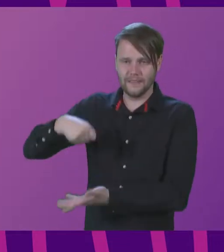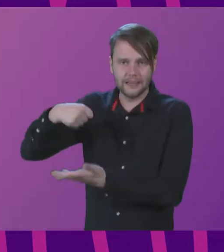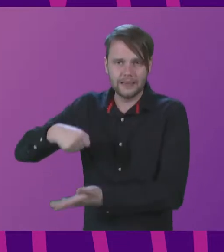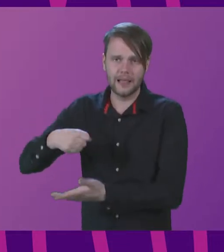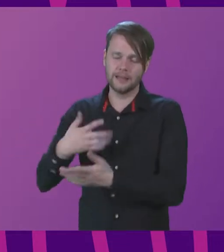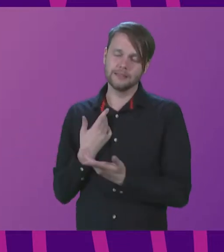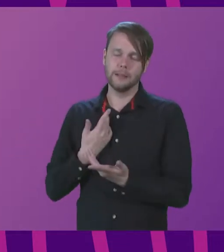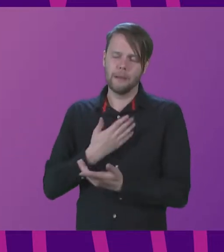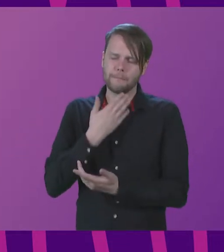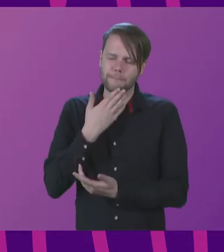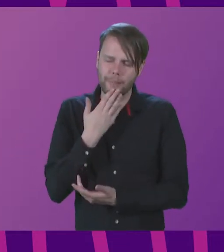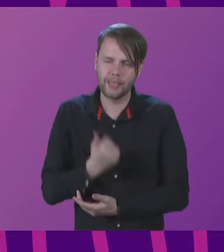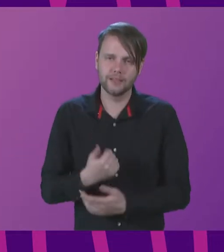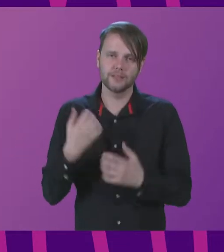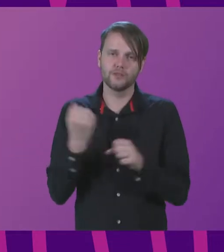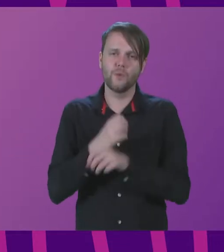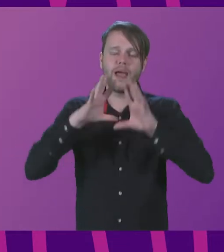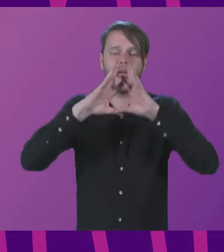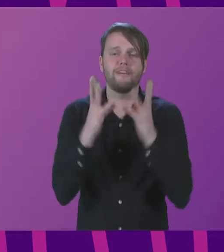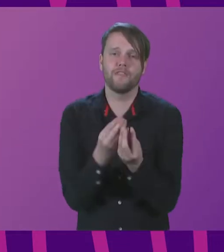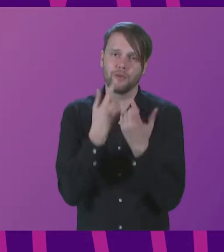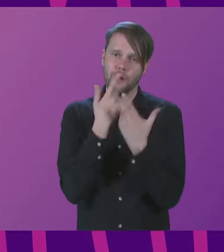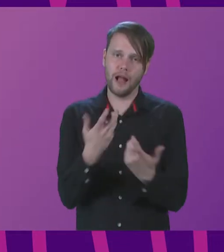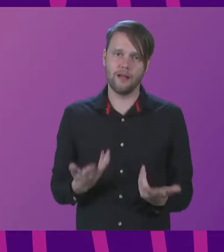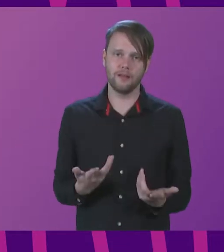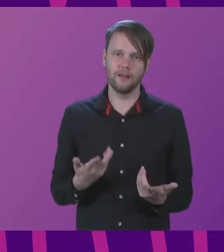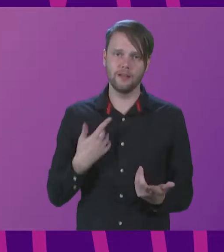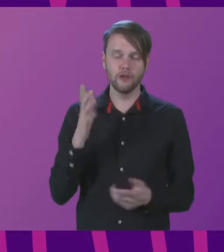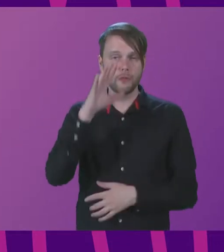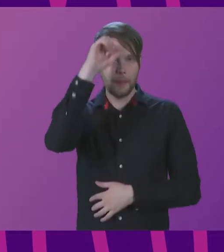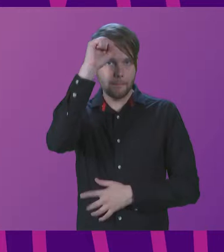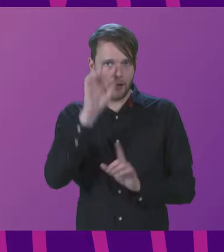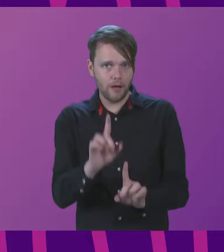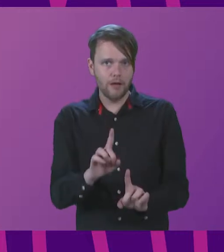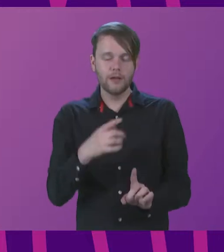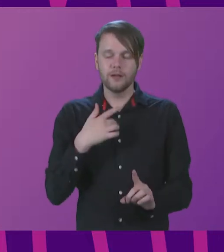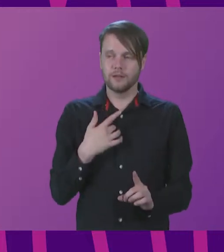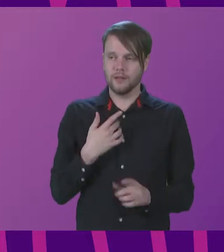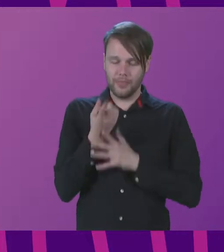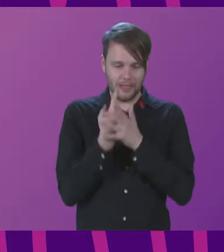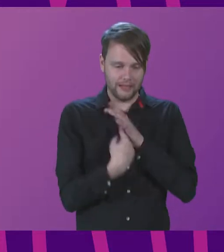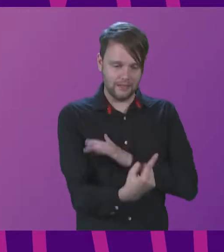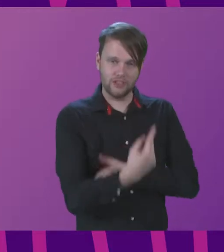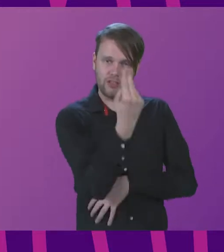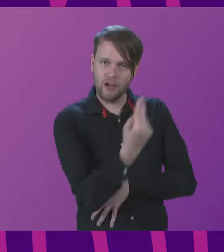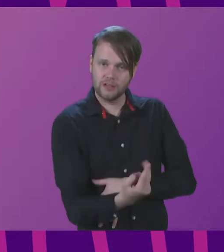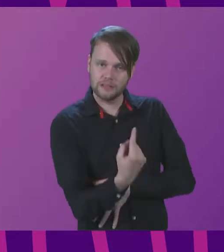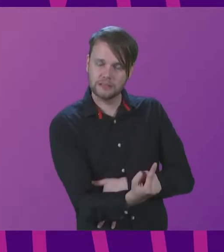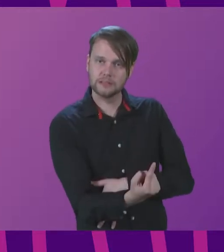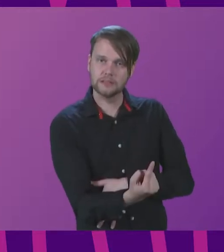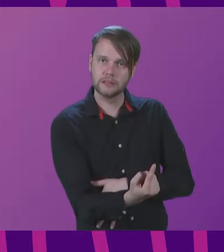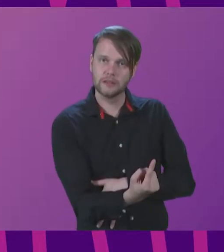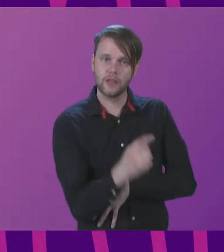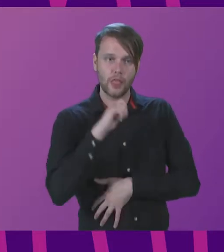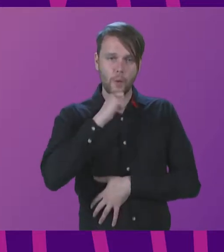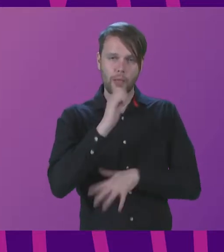year. But please do all that you can to remember that the individual artist is going